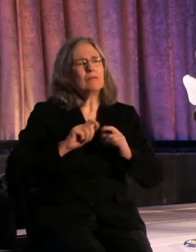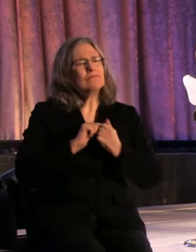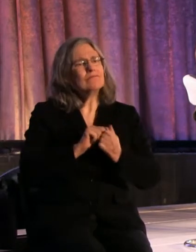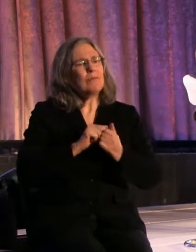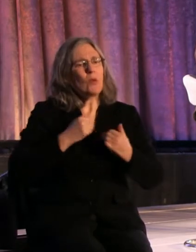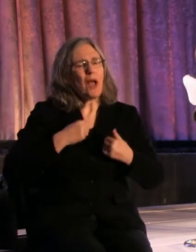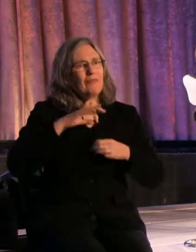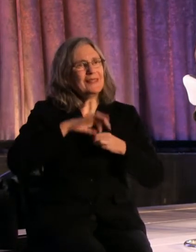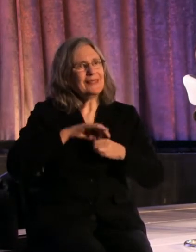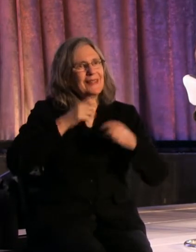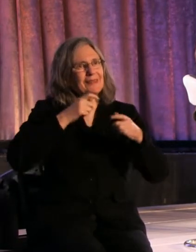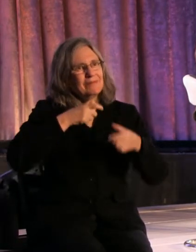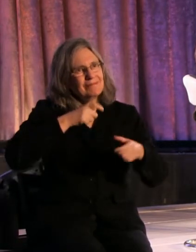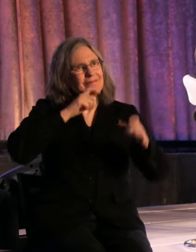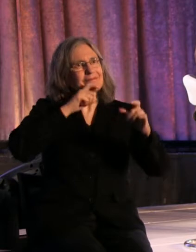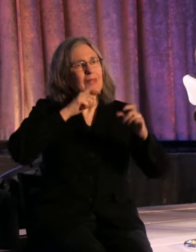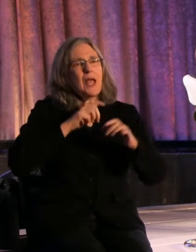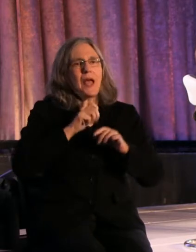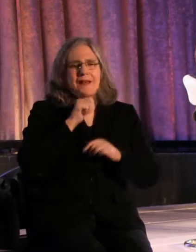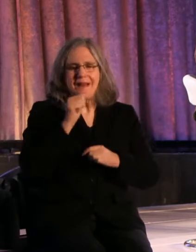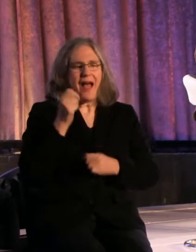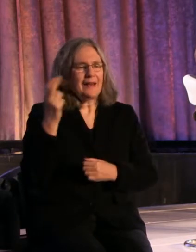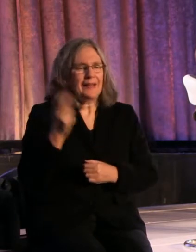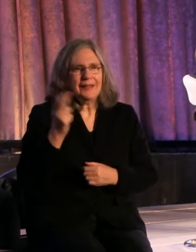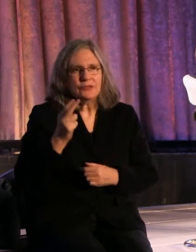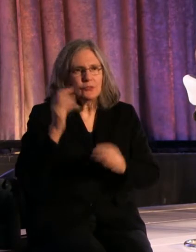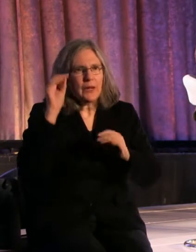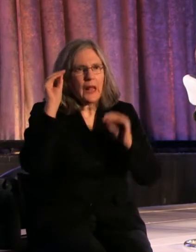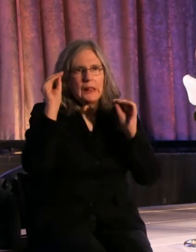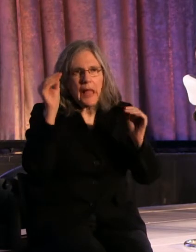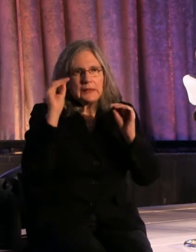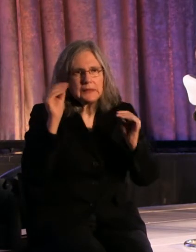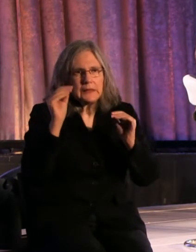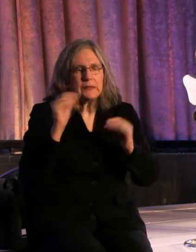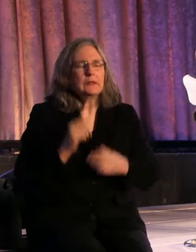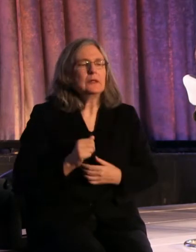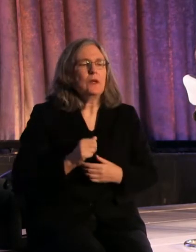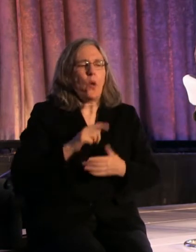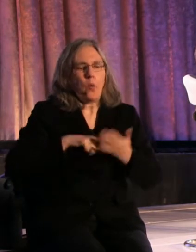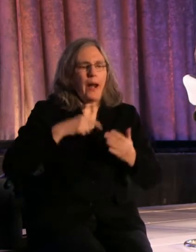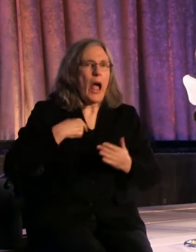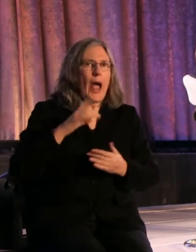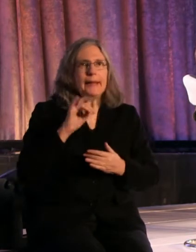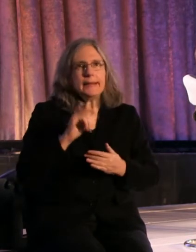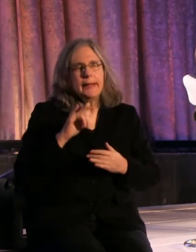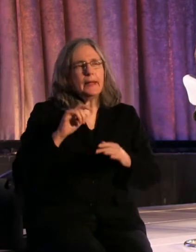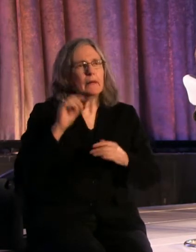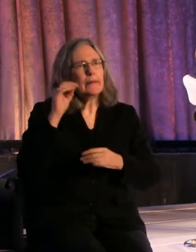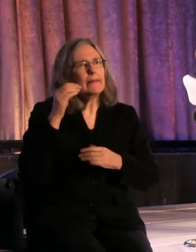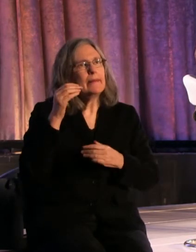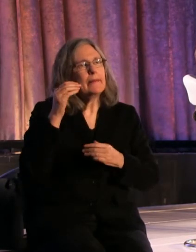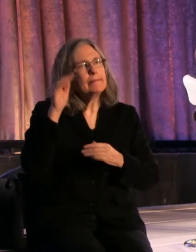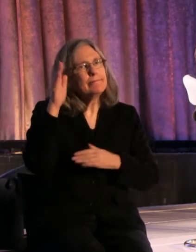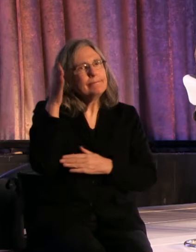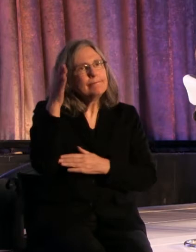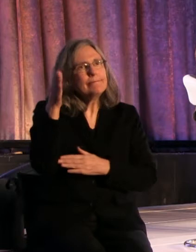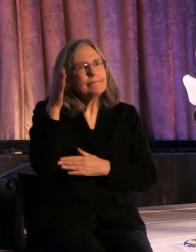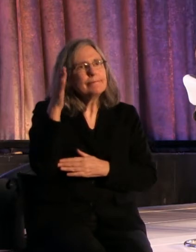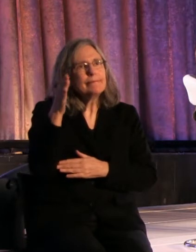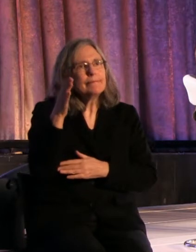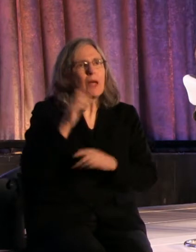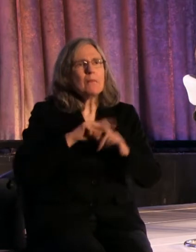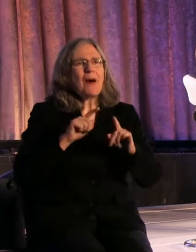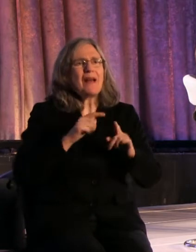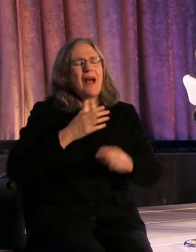So, it's not a history lesson. It's not all these things you did or should have known. It's, I'm so glad you're here. I love